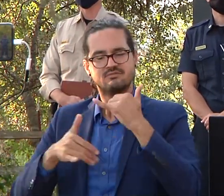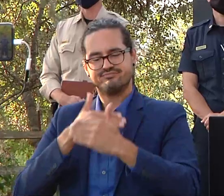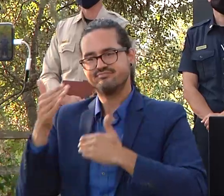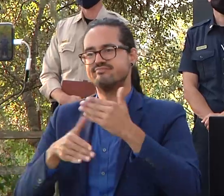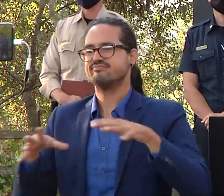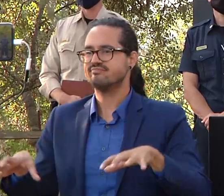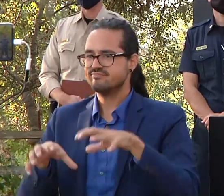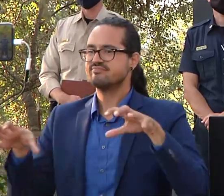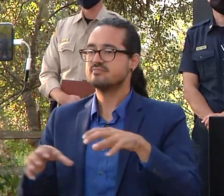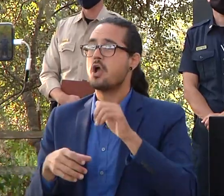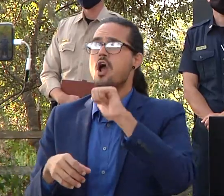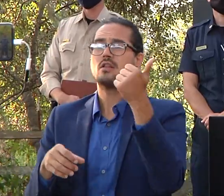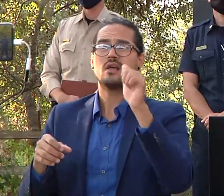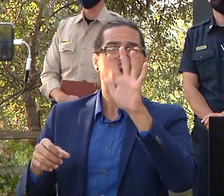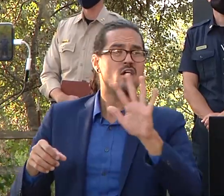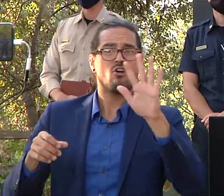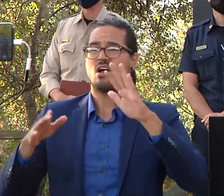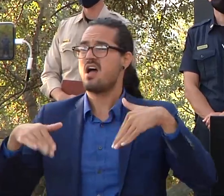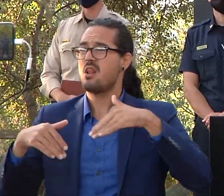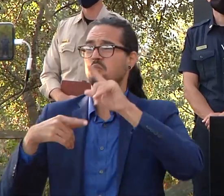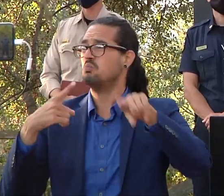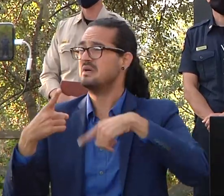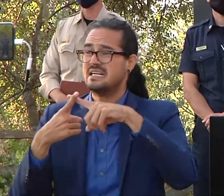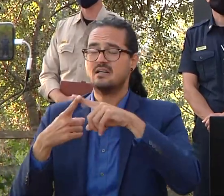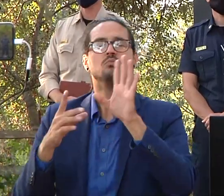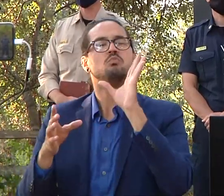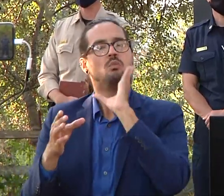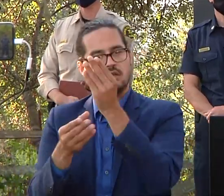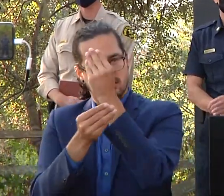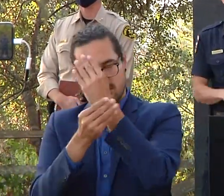listed tonight will be reopened and thank you very much